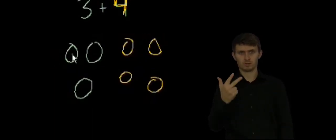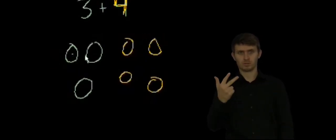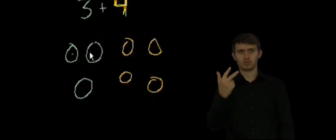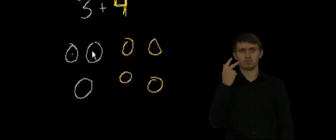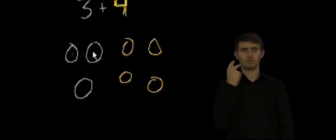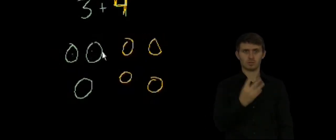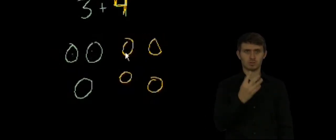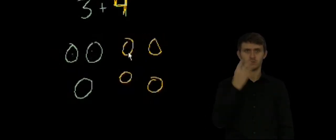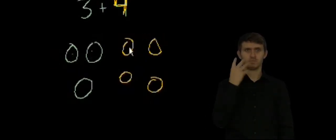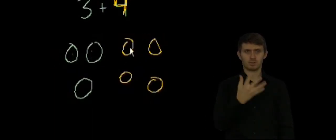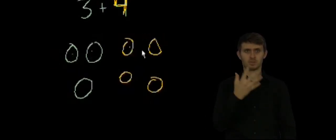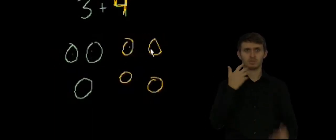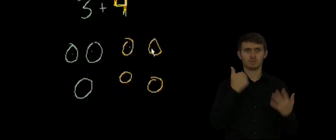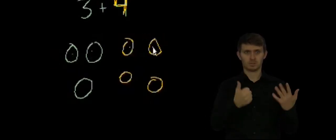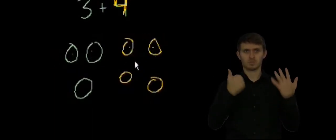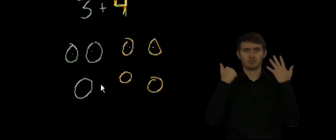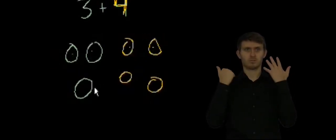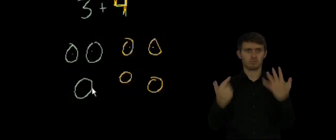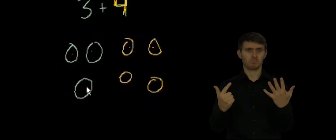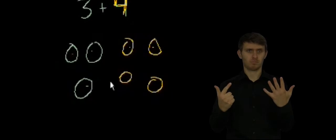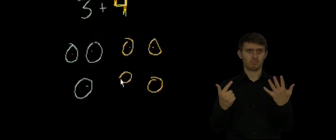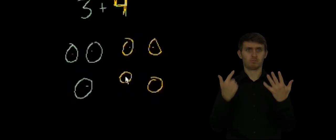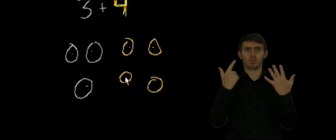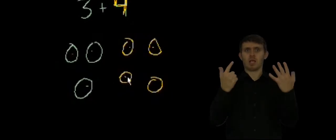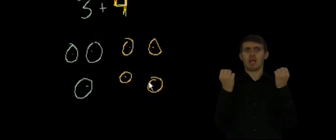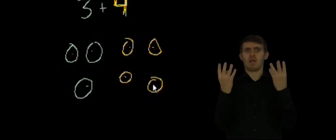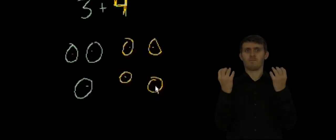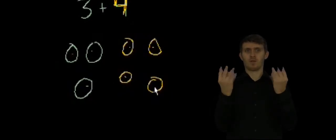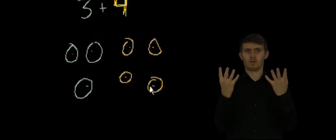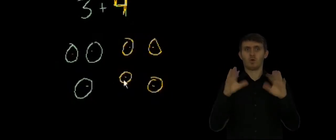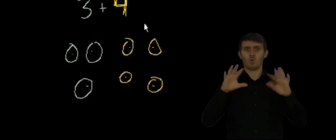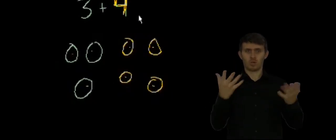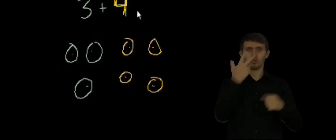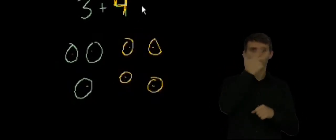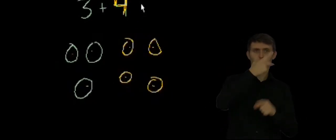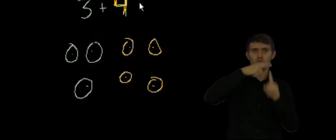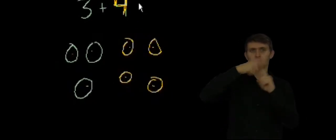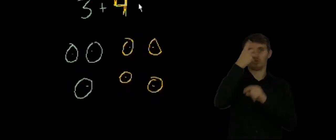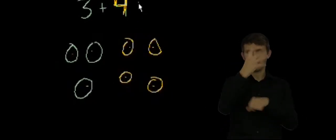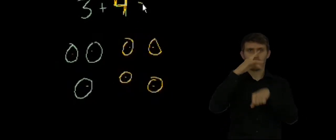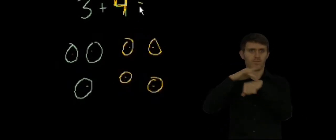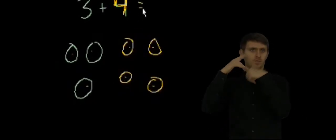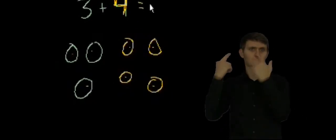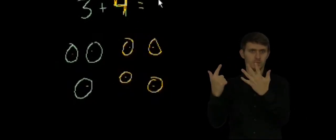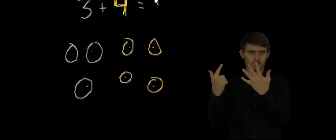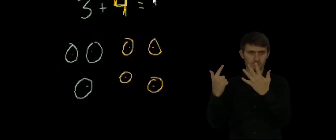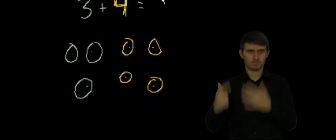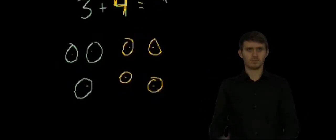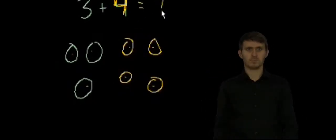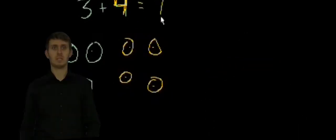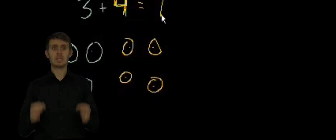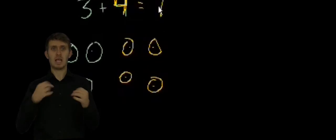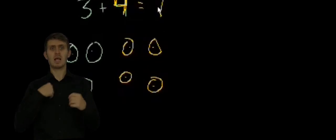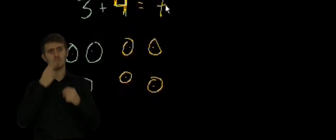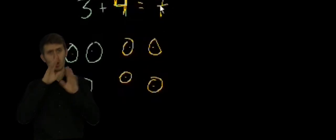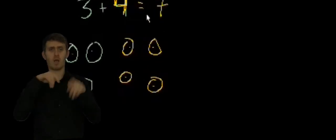That's one, two, three, four, five, six, seven avocados. So 3 plus 4 is equal